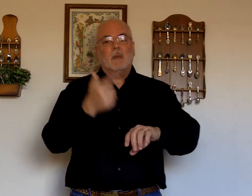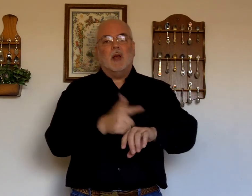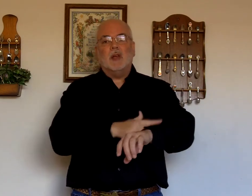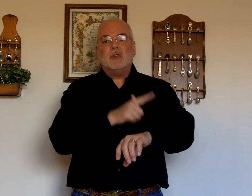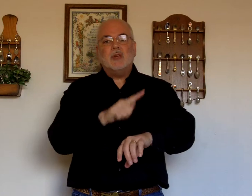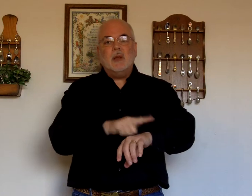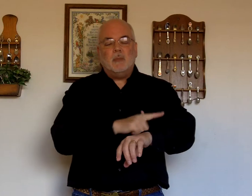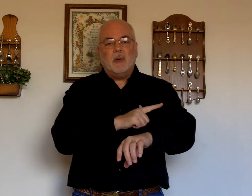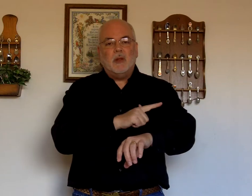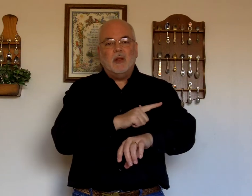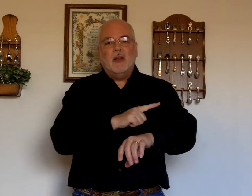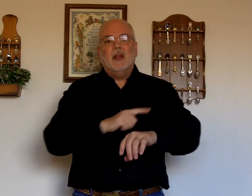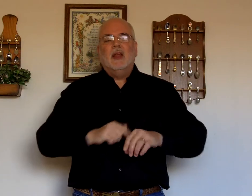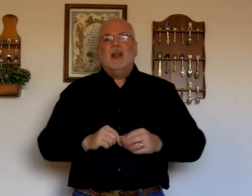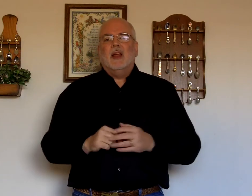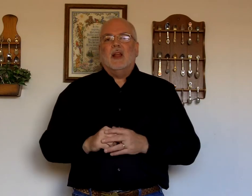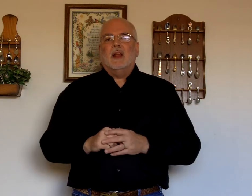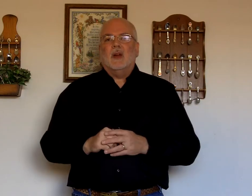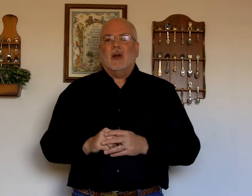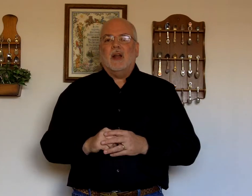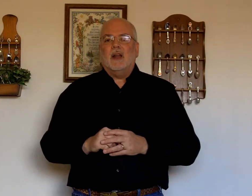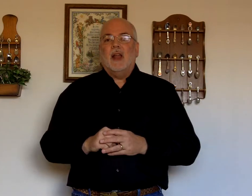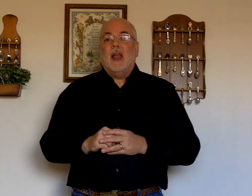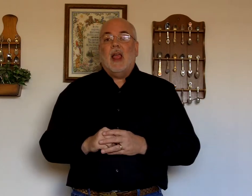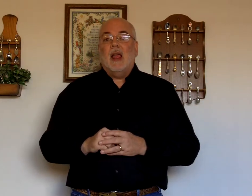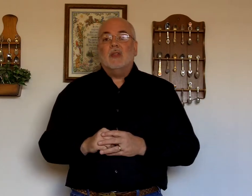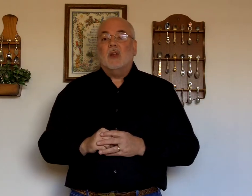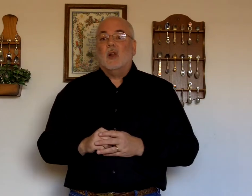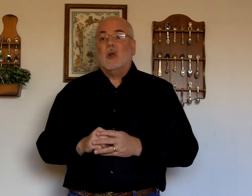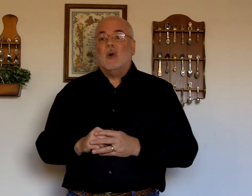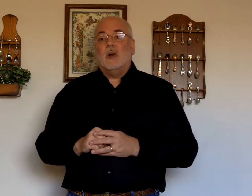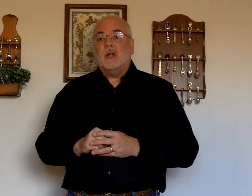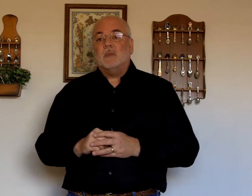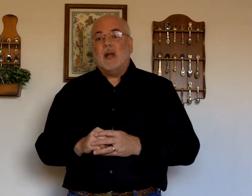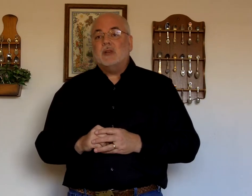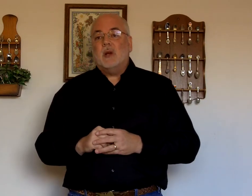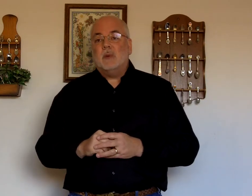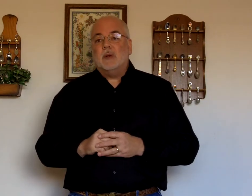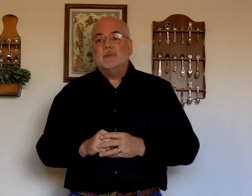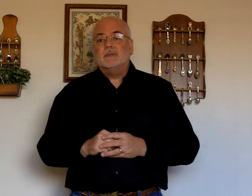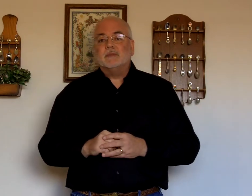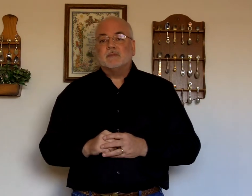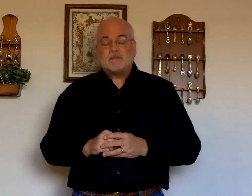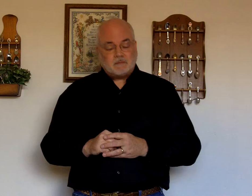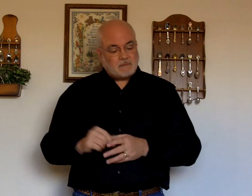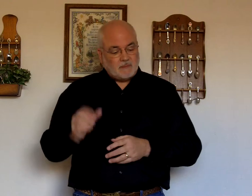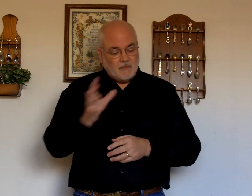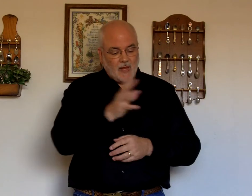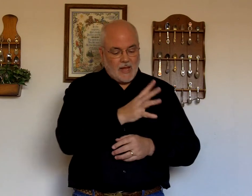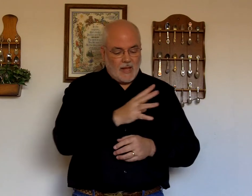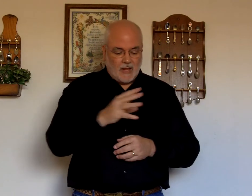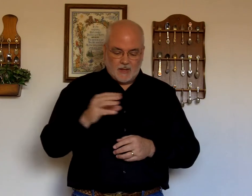a sheep. Alright? And the Lord is my shepherd. And.